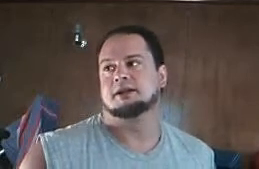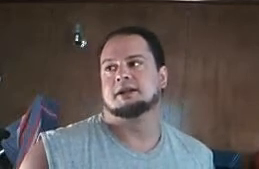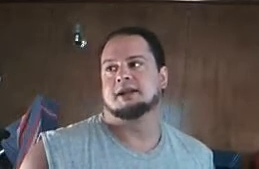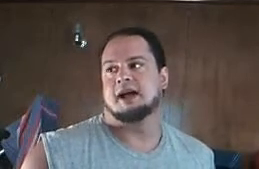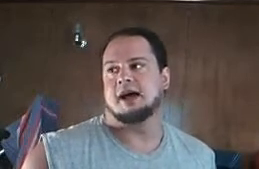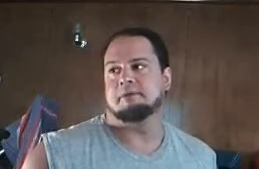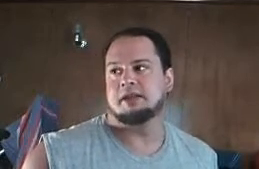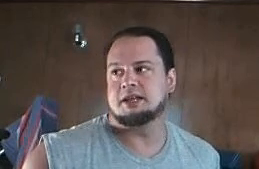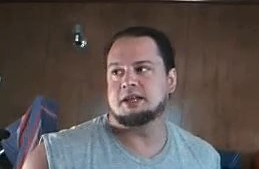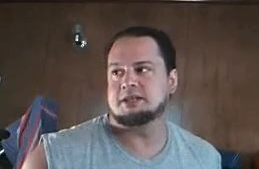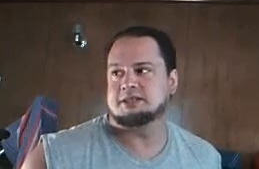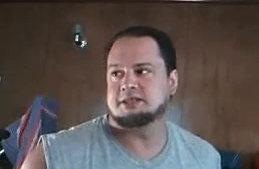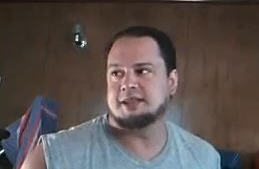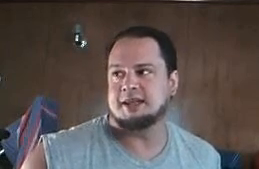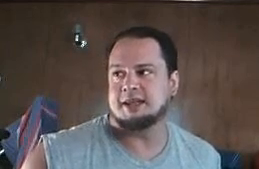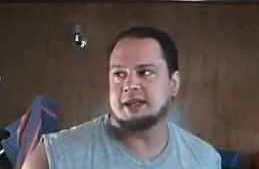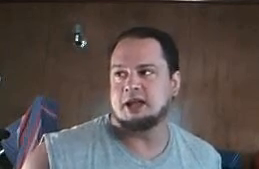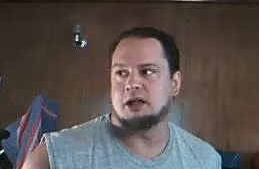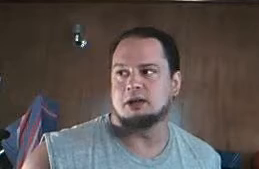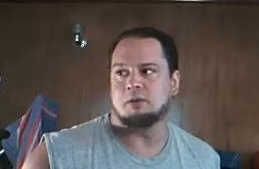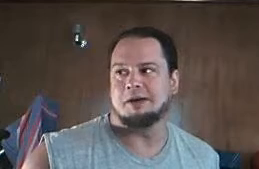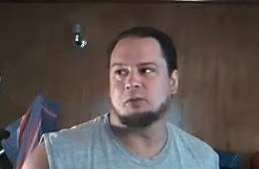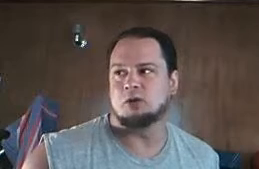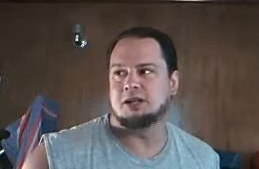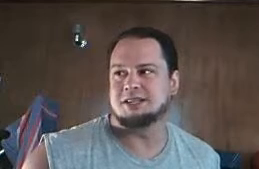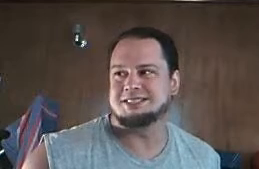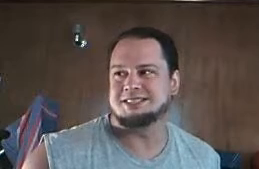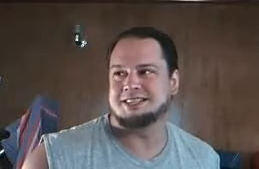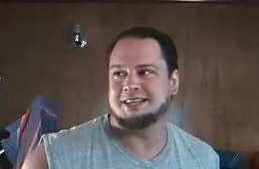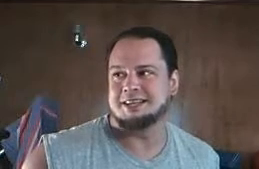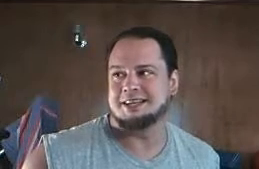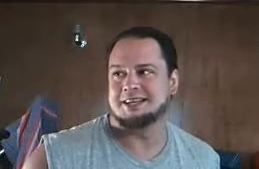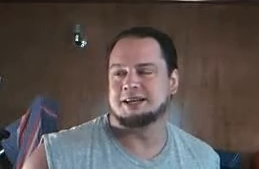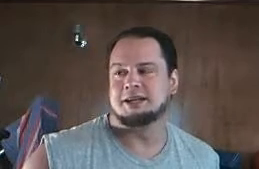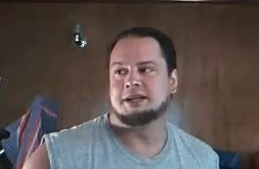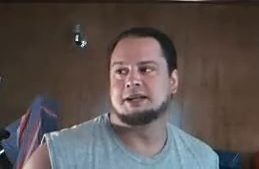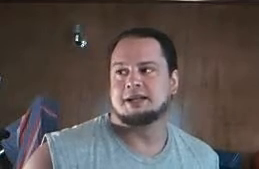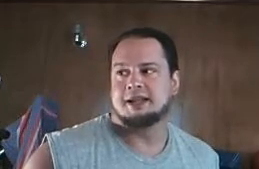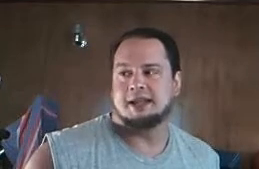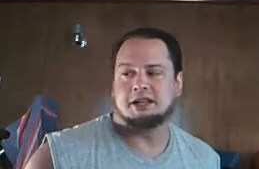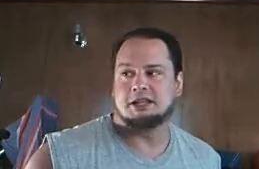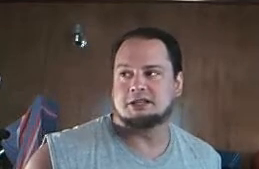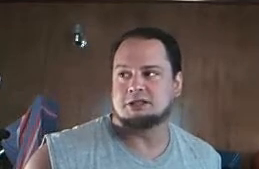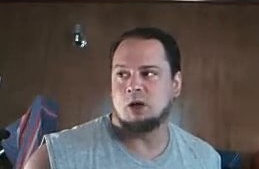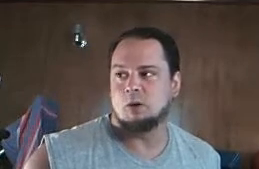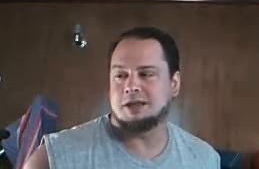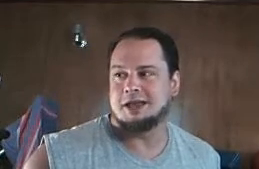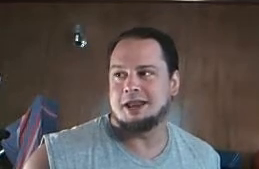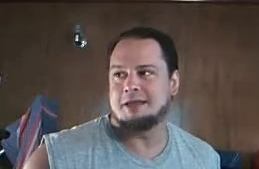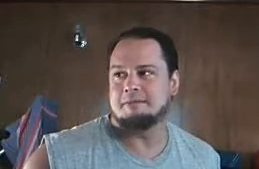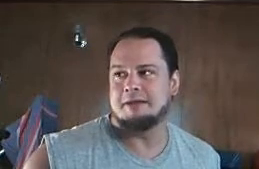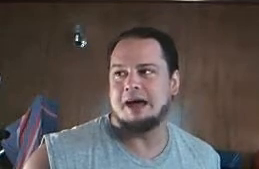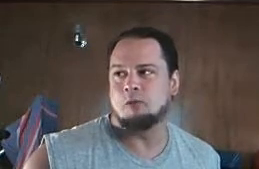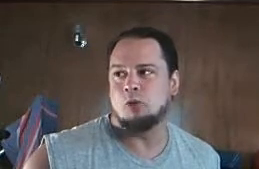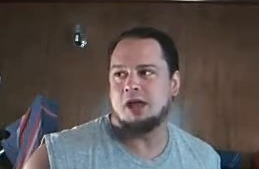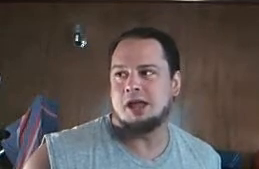I'm here to see. No matter what you see. And nothing's gonna get in my way.